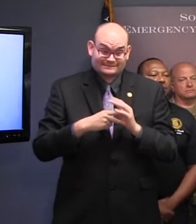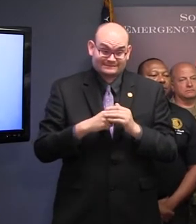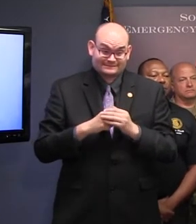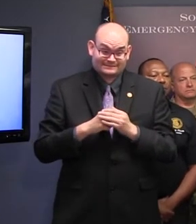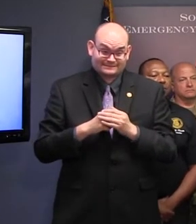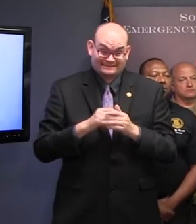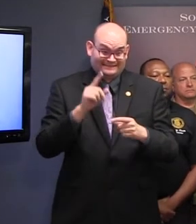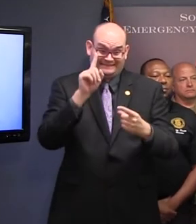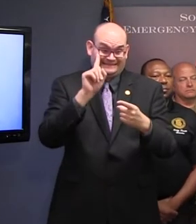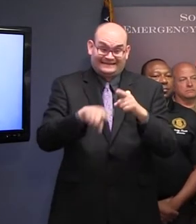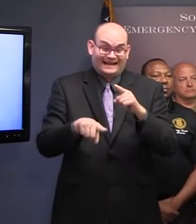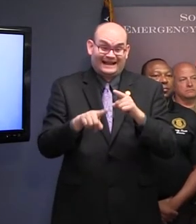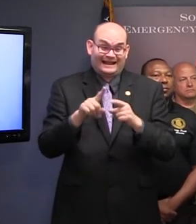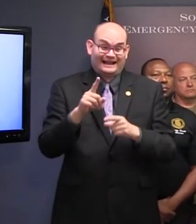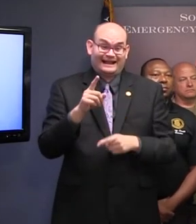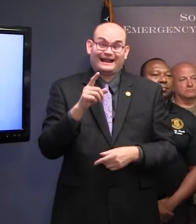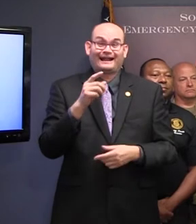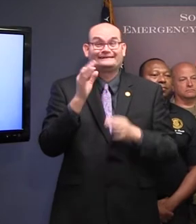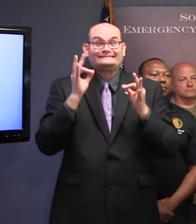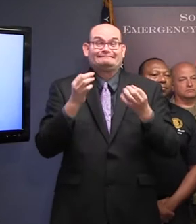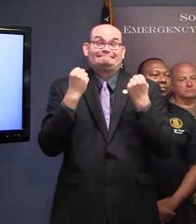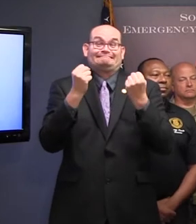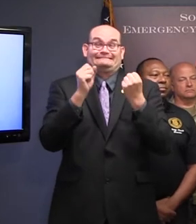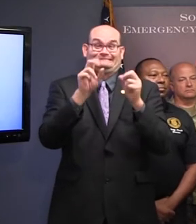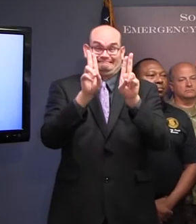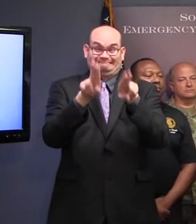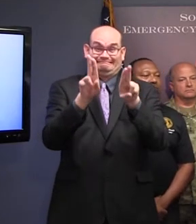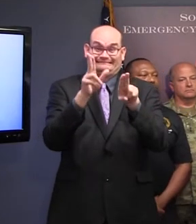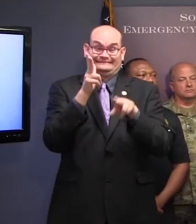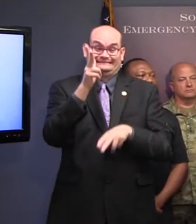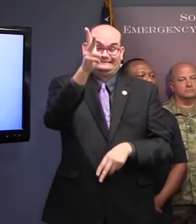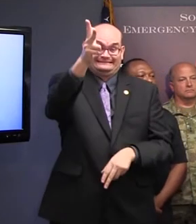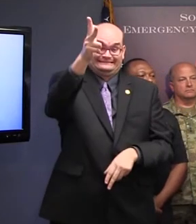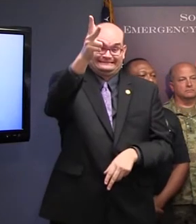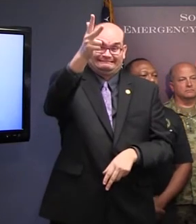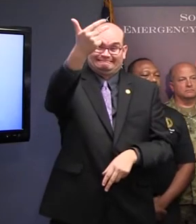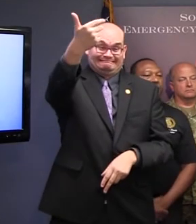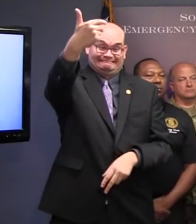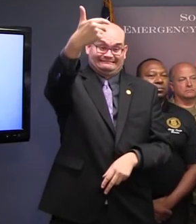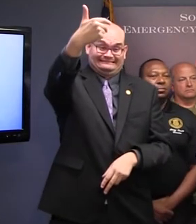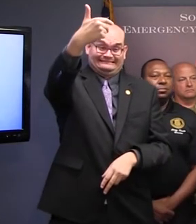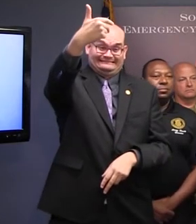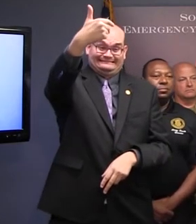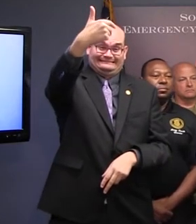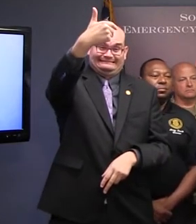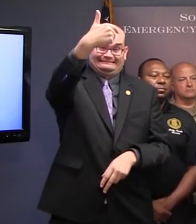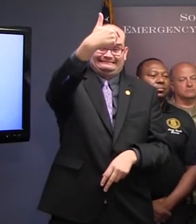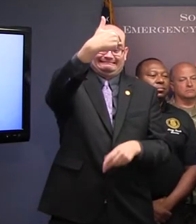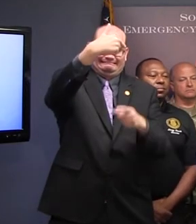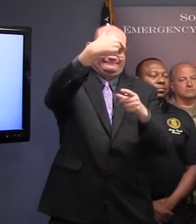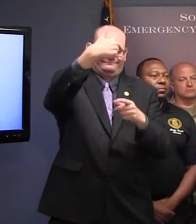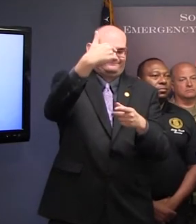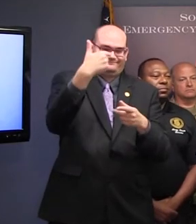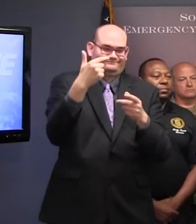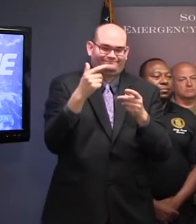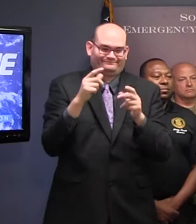at the end at which the traffic is flowing. All the lanes will be going in one direction.